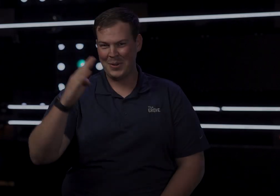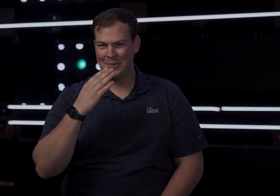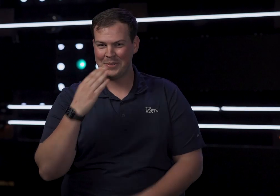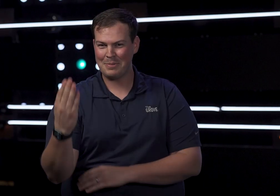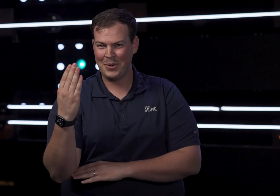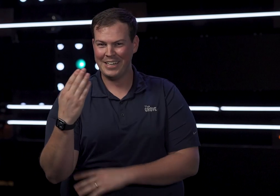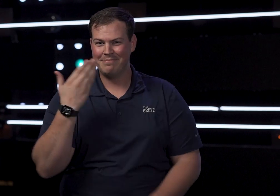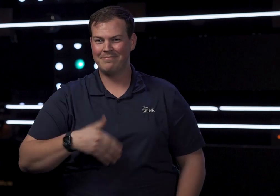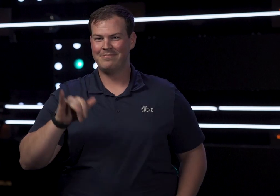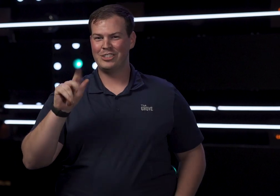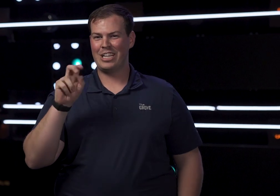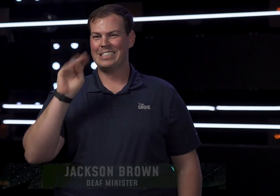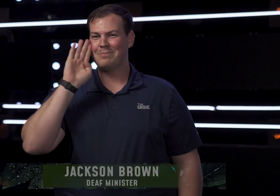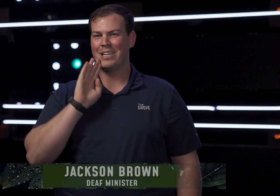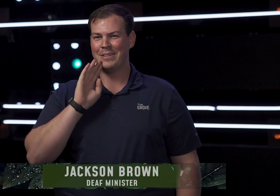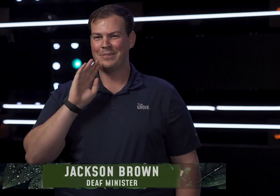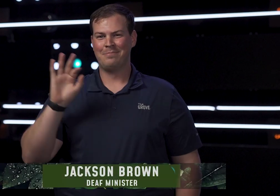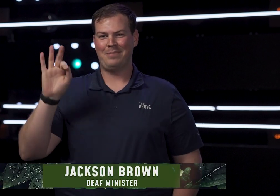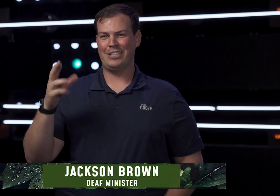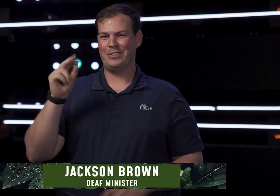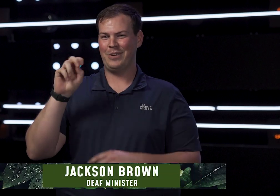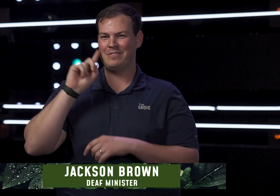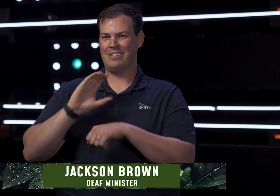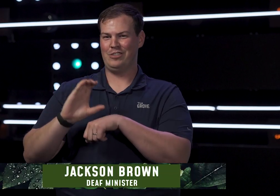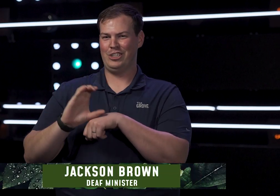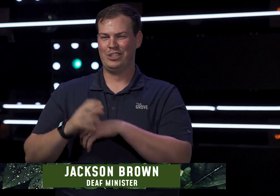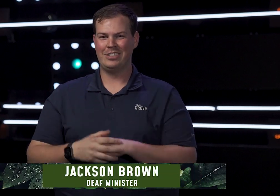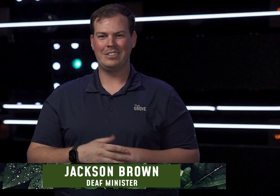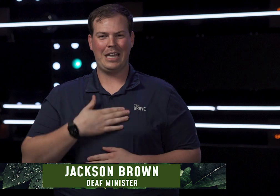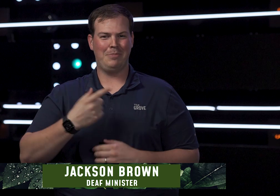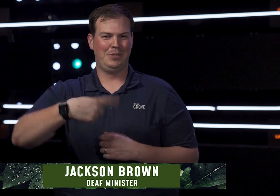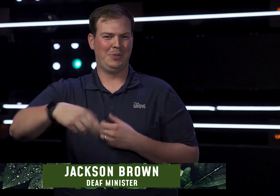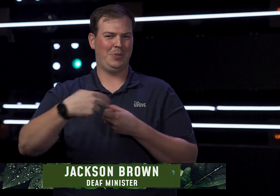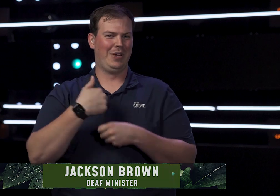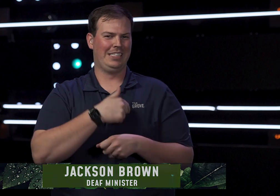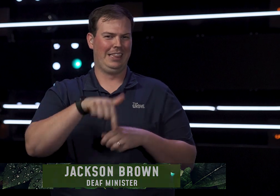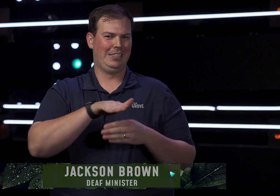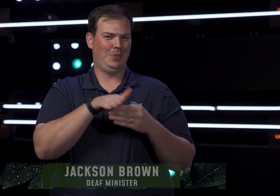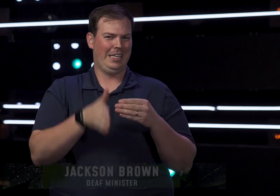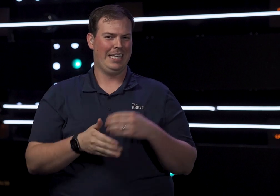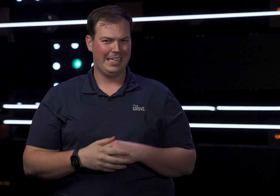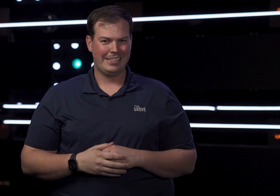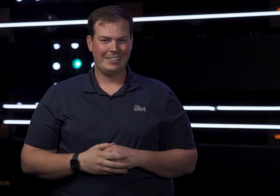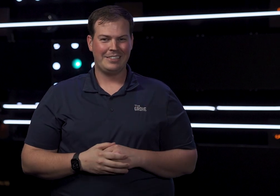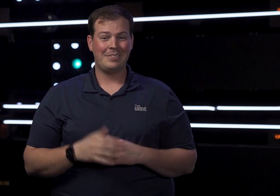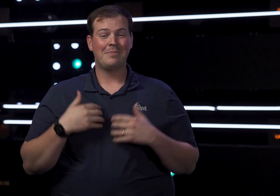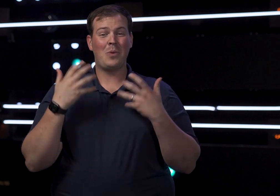Hello and good morning. I am Jackson Brown, pastor of the Grove Deaf Church. We are happy you could join us this weekend.